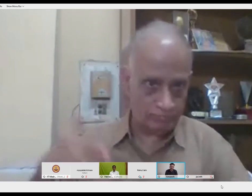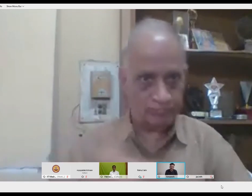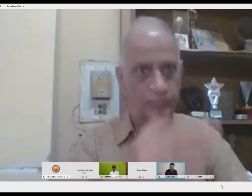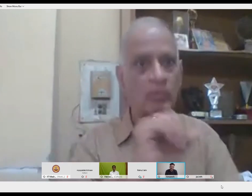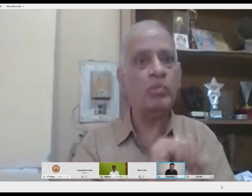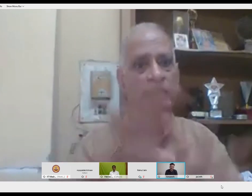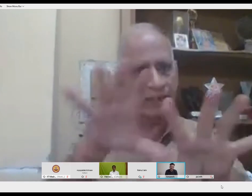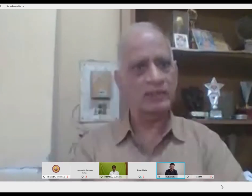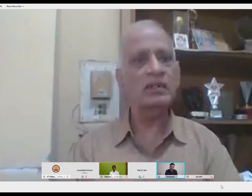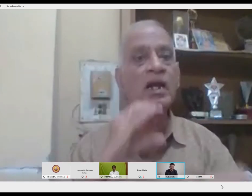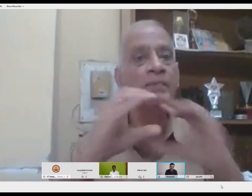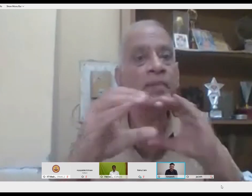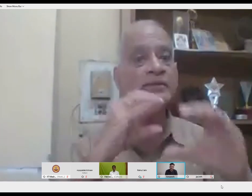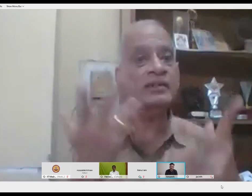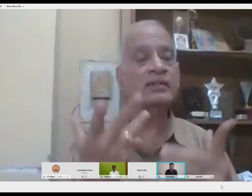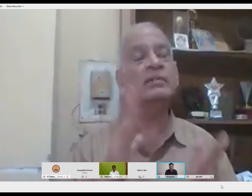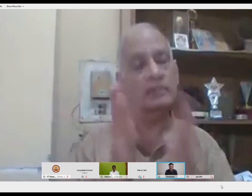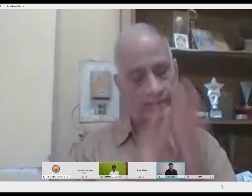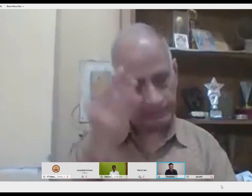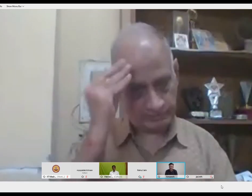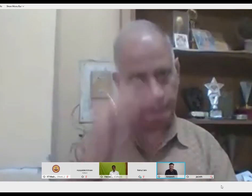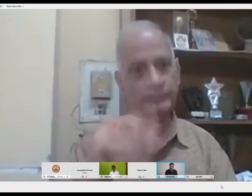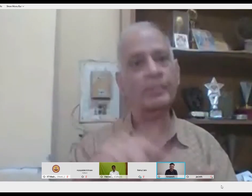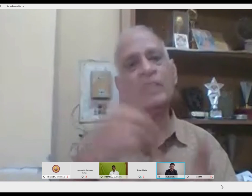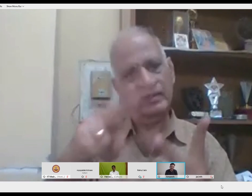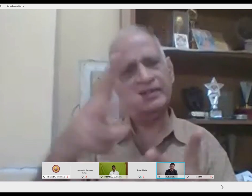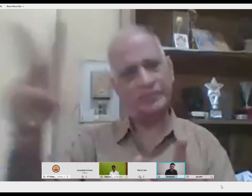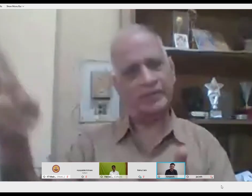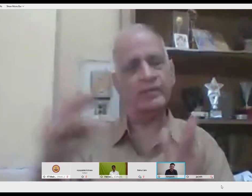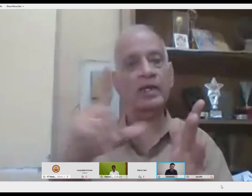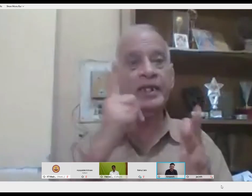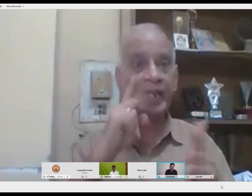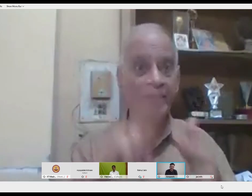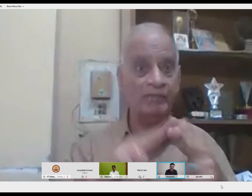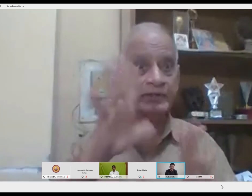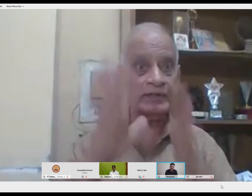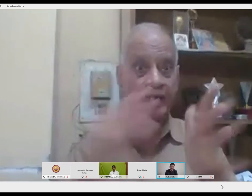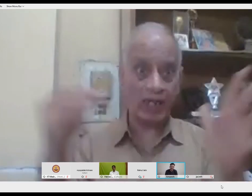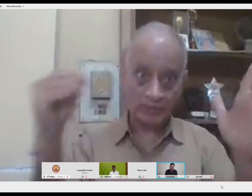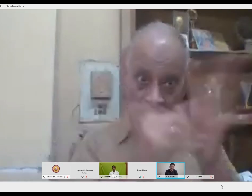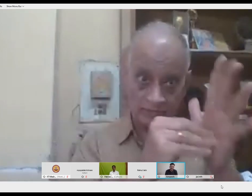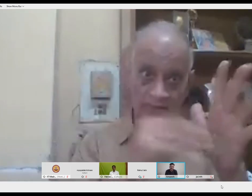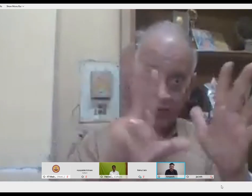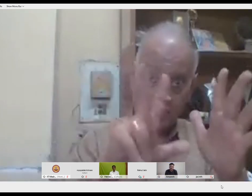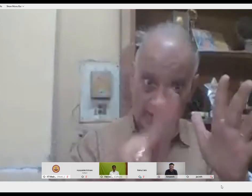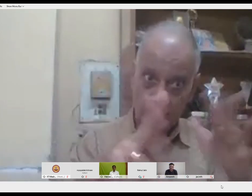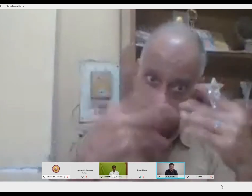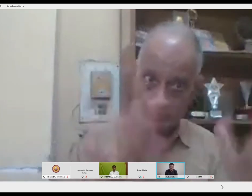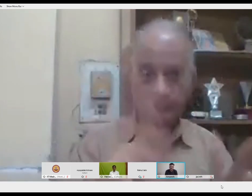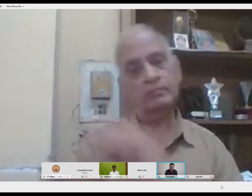communication issues can be resolved. For example, if I get caught with the police, so how do I communicate with them?